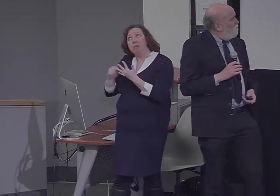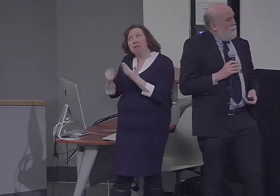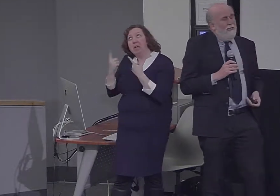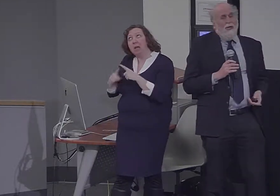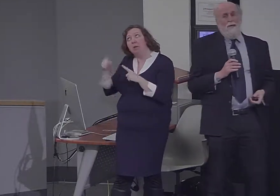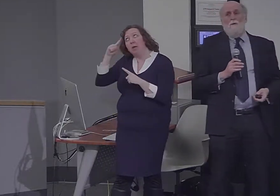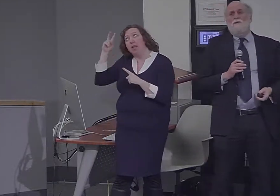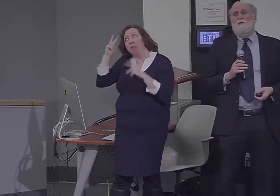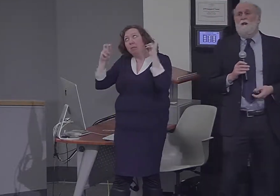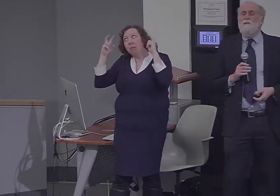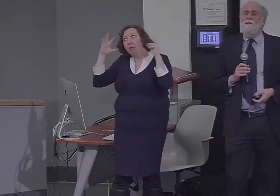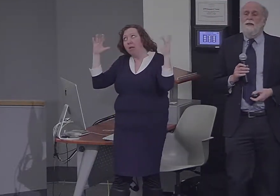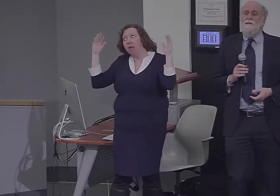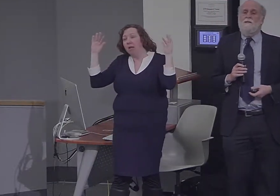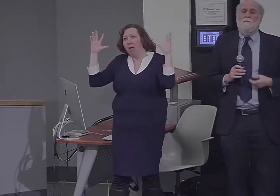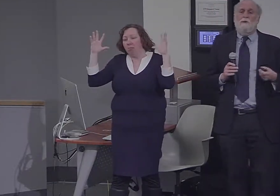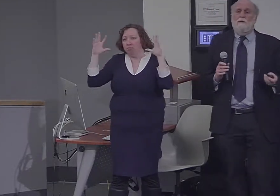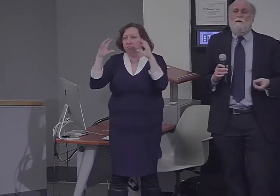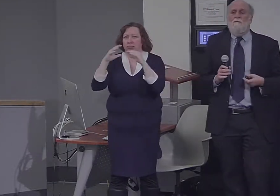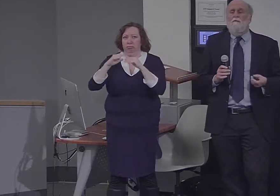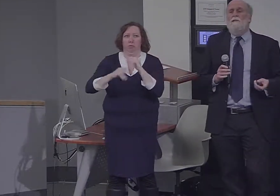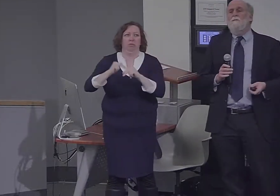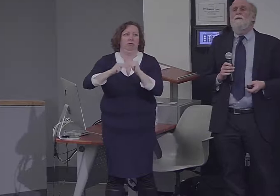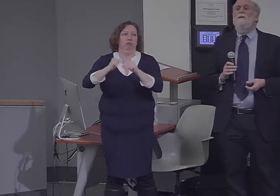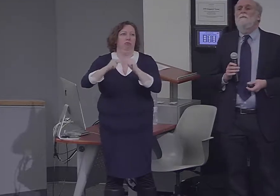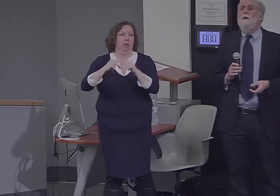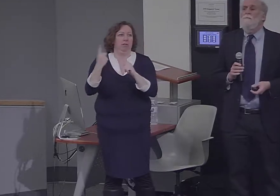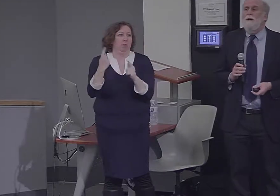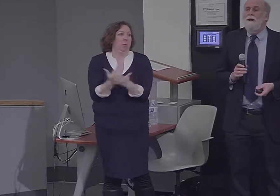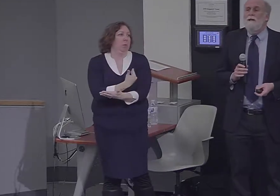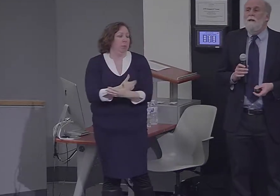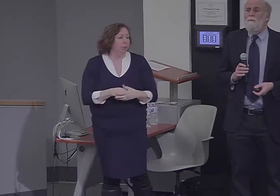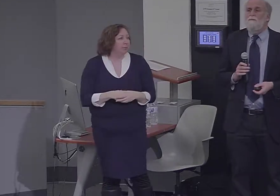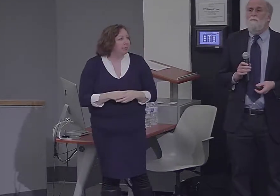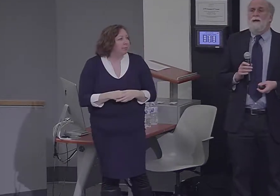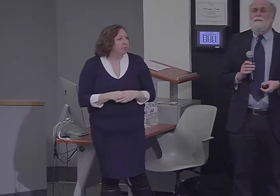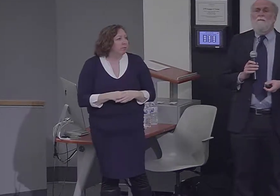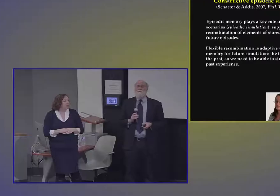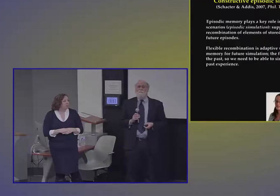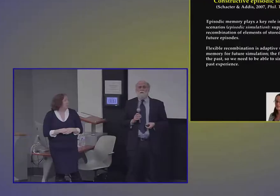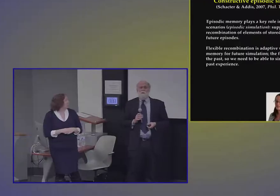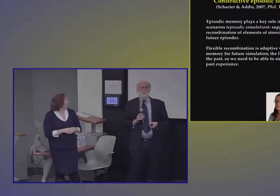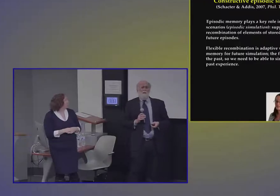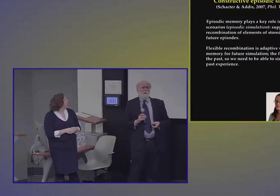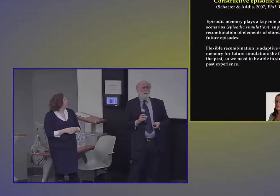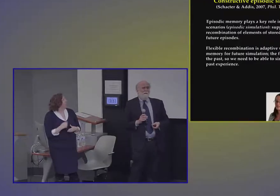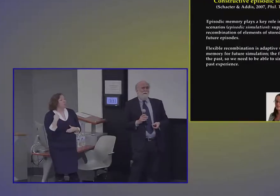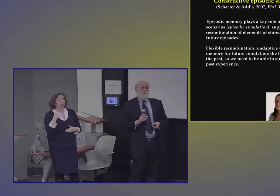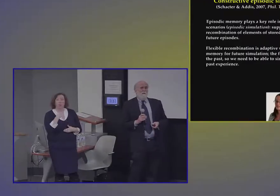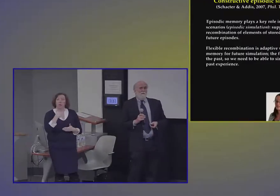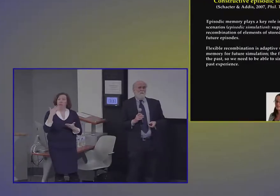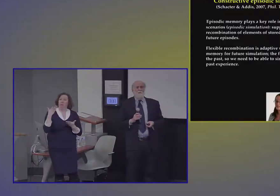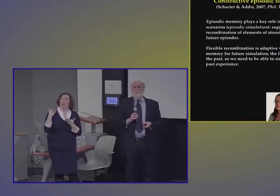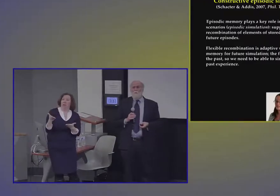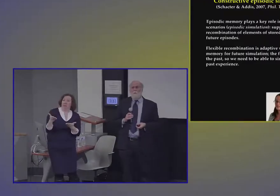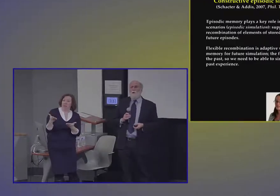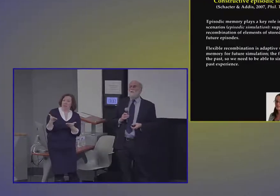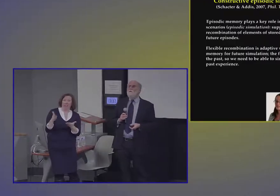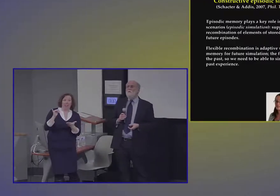And we suggested that this ability to flexibly recombine elements of past episodes is very useful when we want to draw